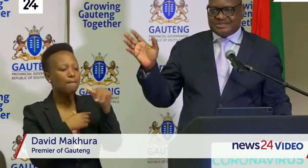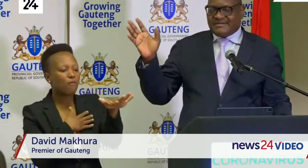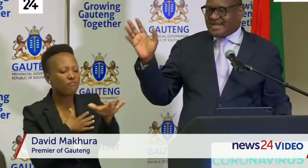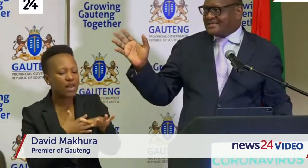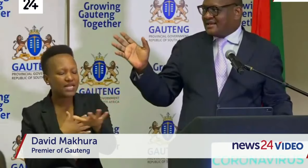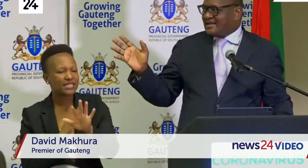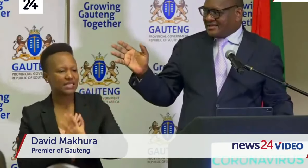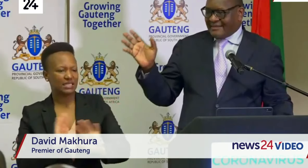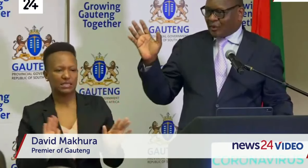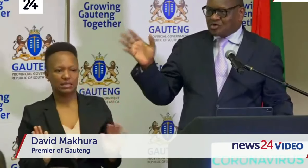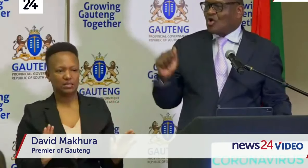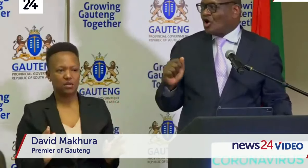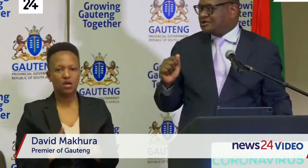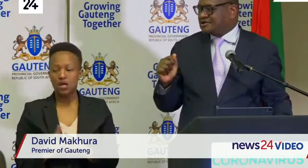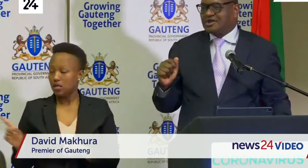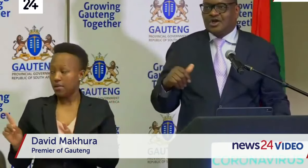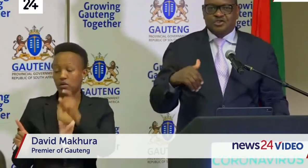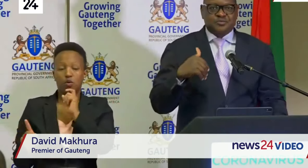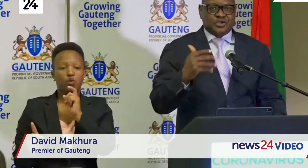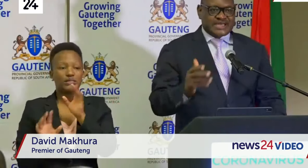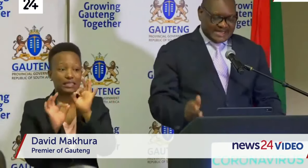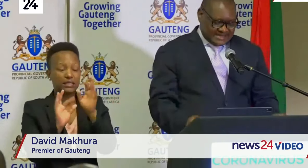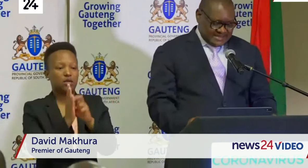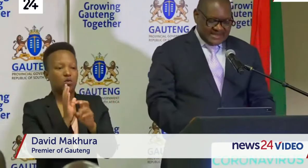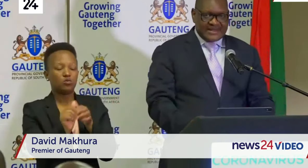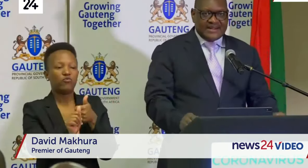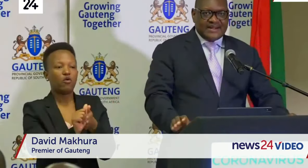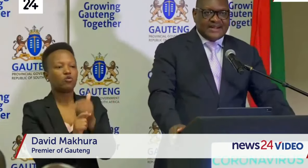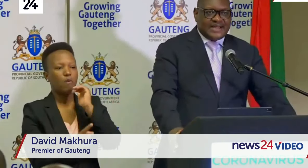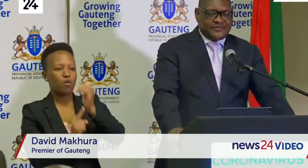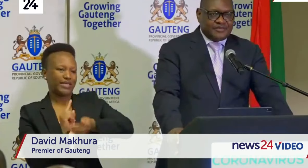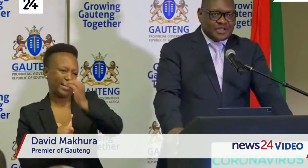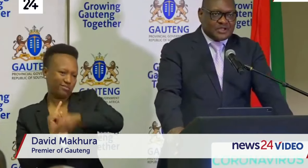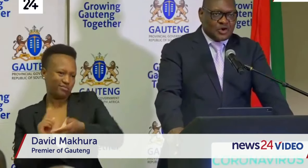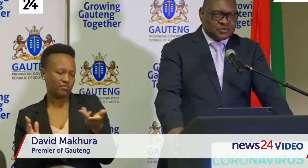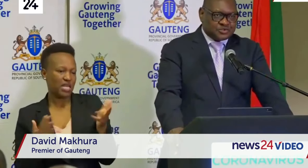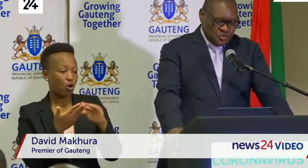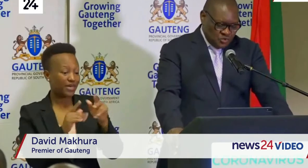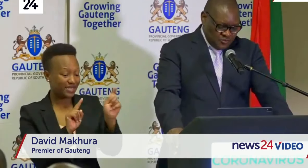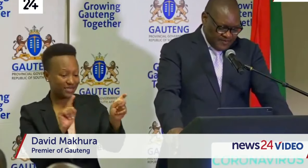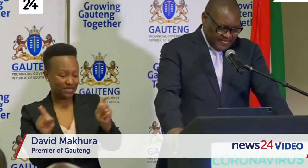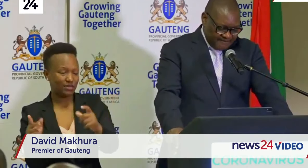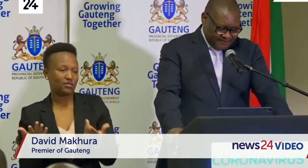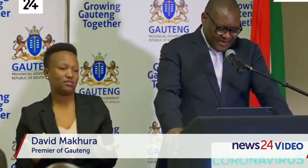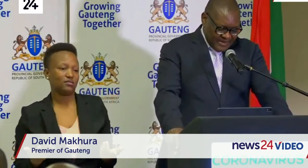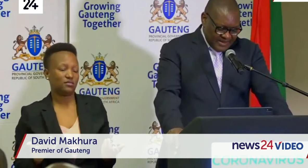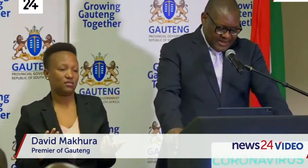use their protocols to protect those who